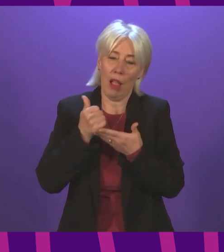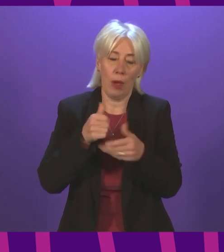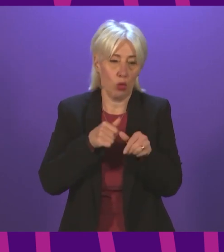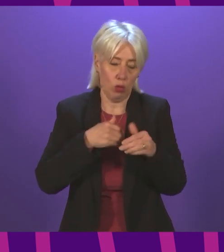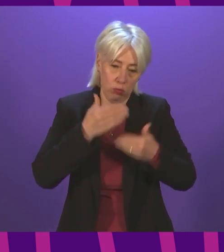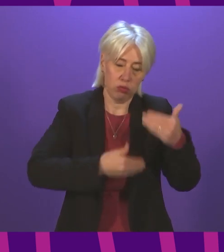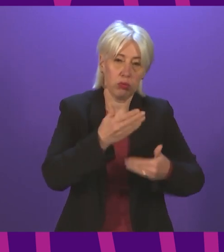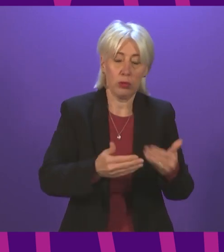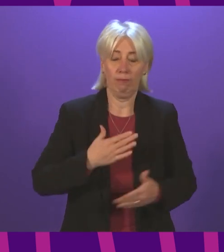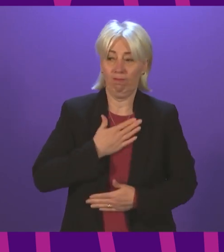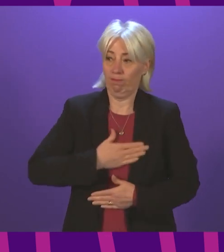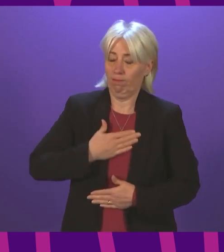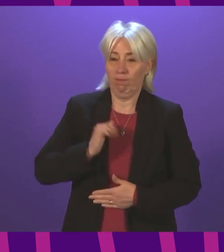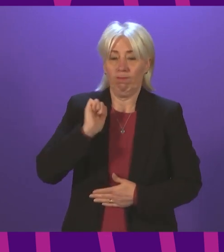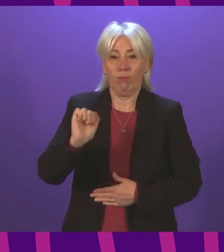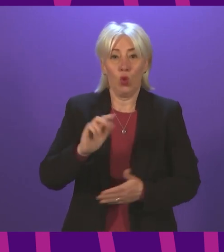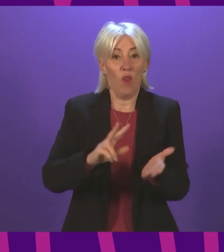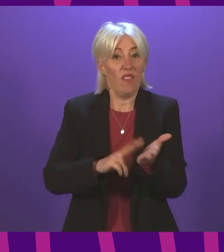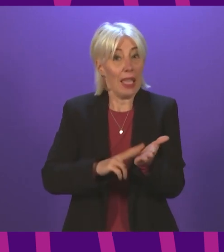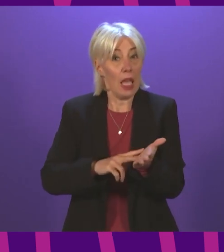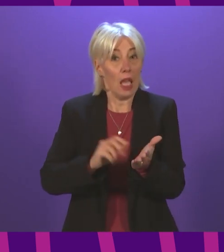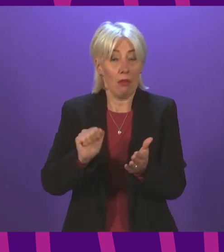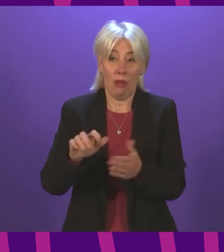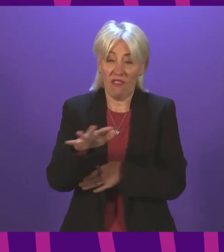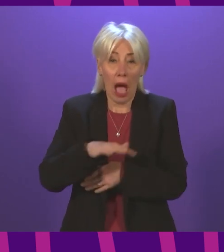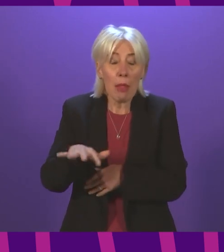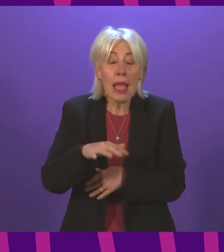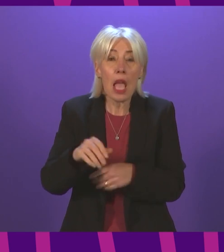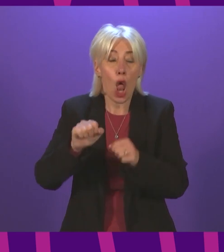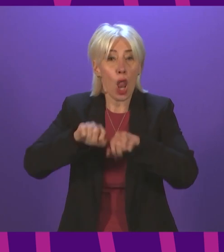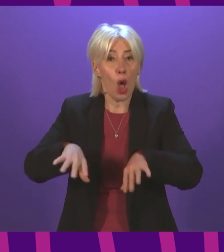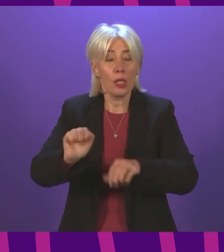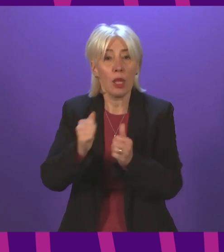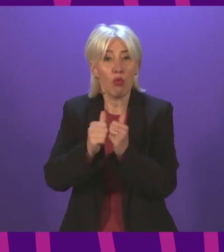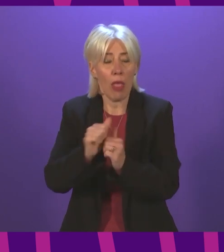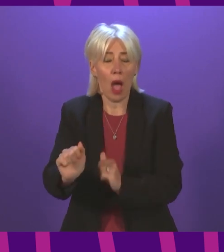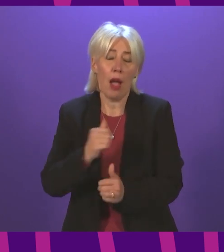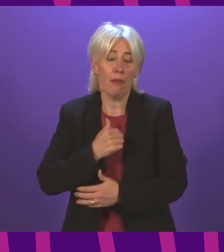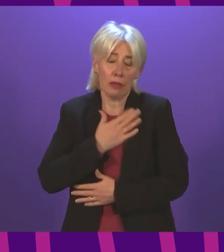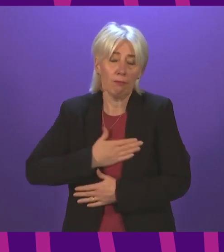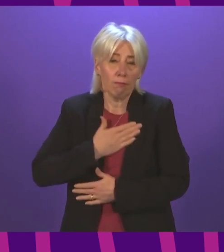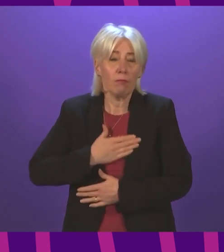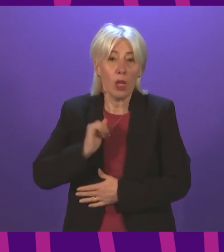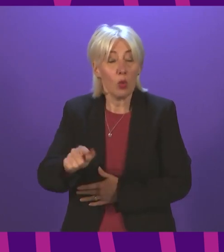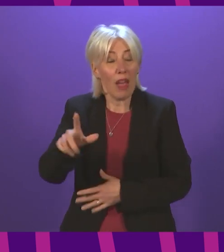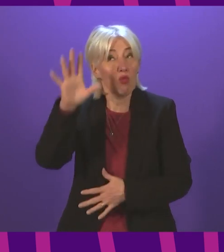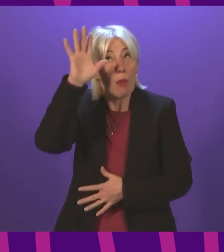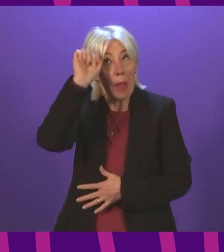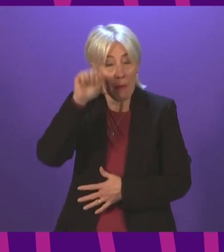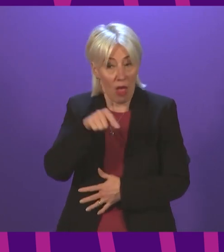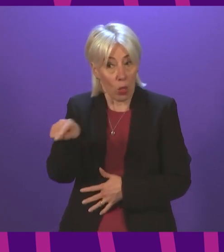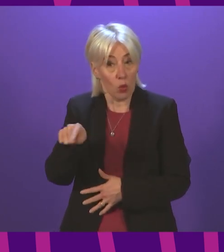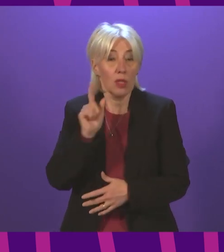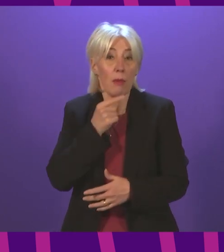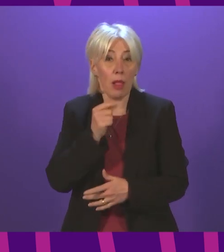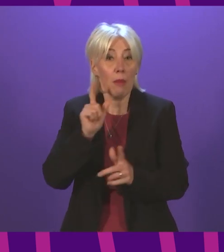are with Vicky and the loss of Stuart and with every other family that has lost someone to drugs. They are the ones that we must keep in mind. But part